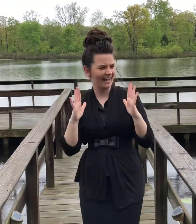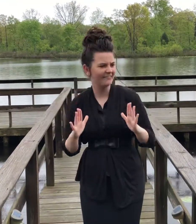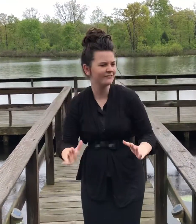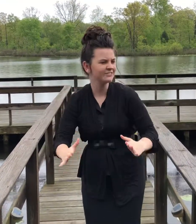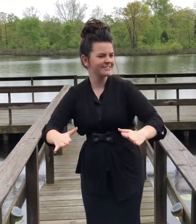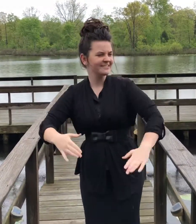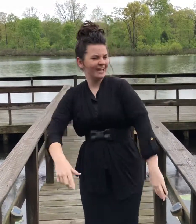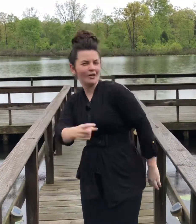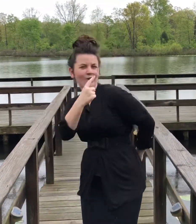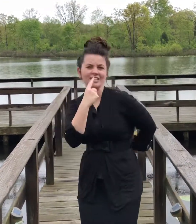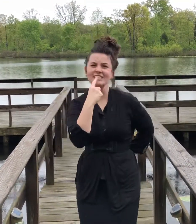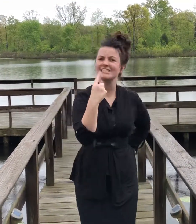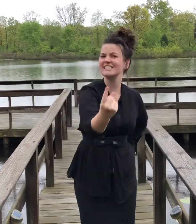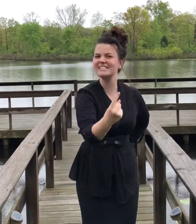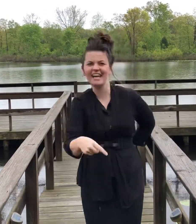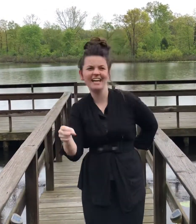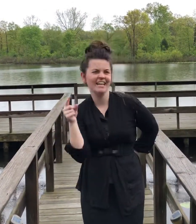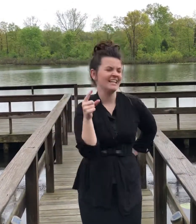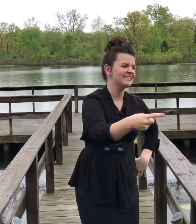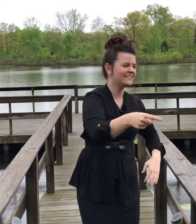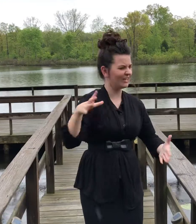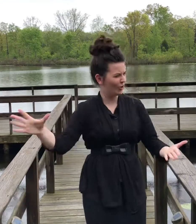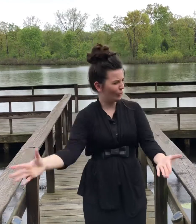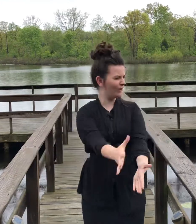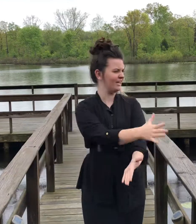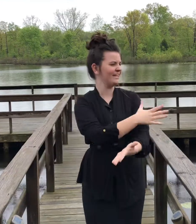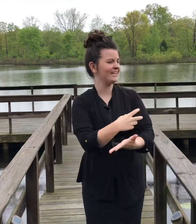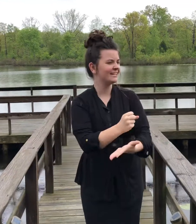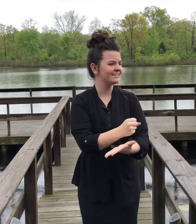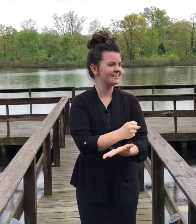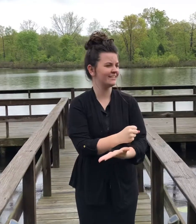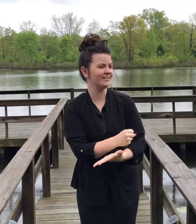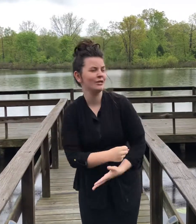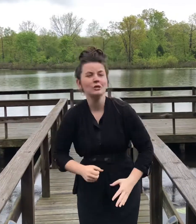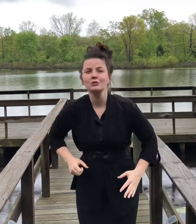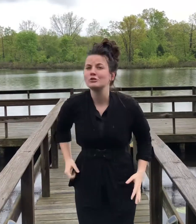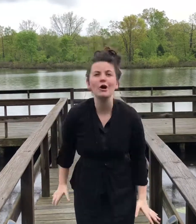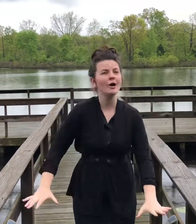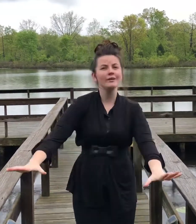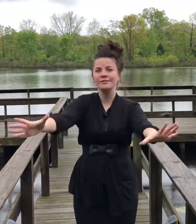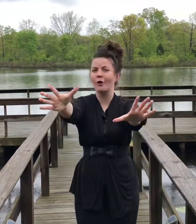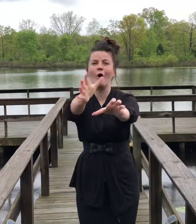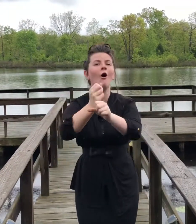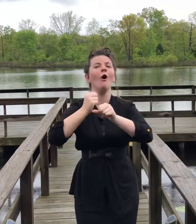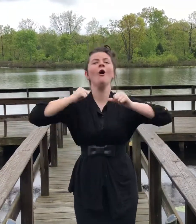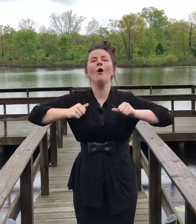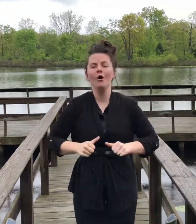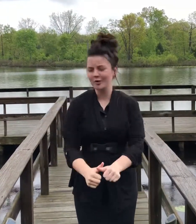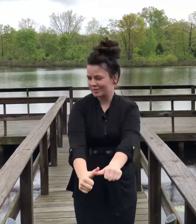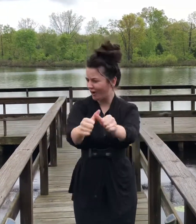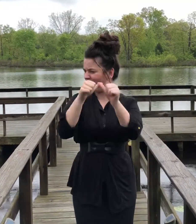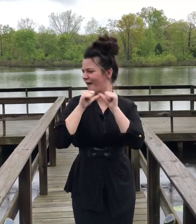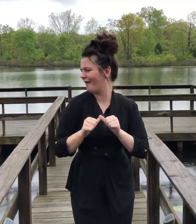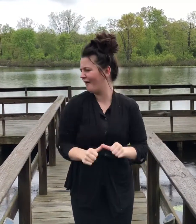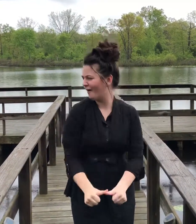end of the season So I still did Just hold on